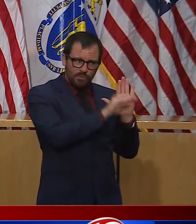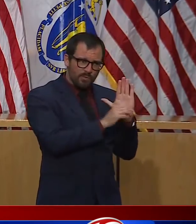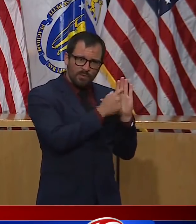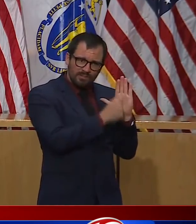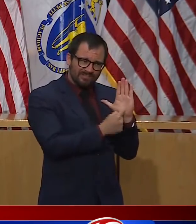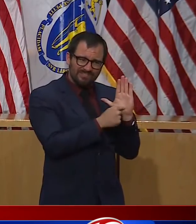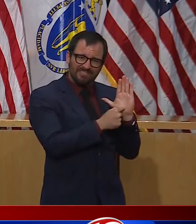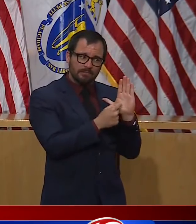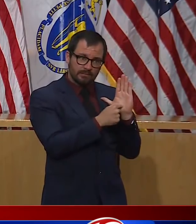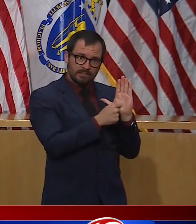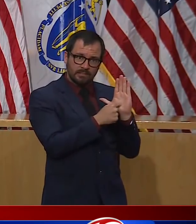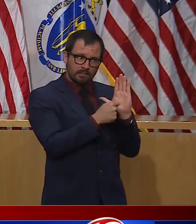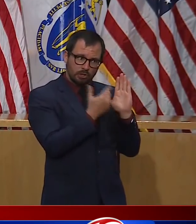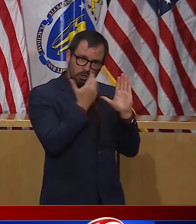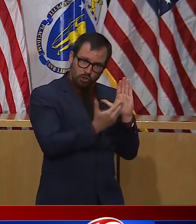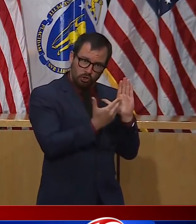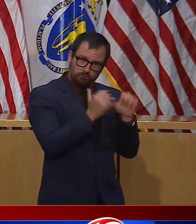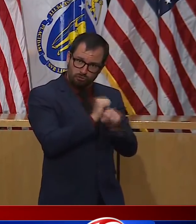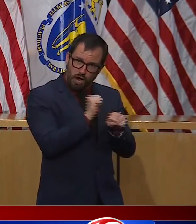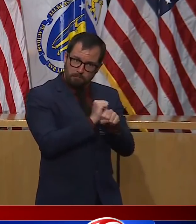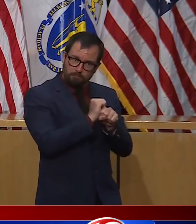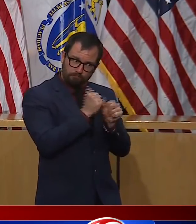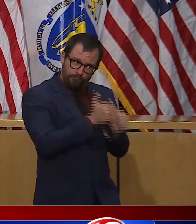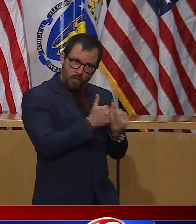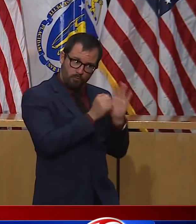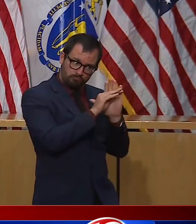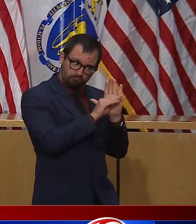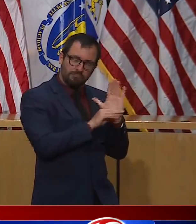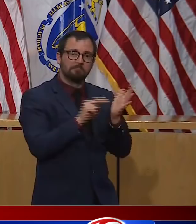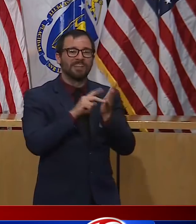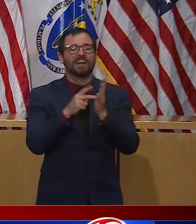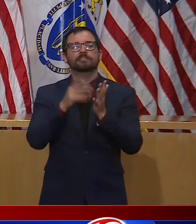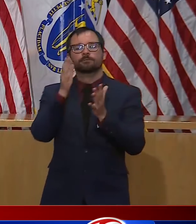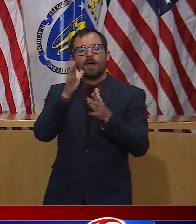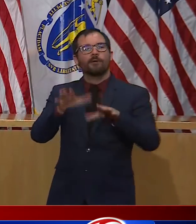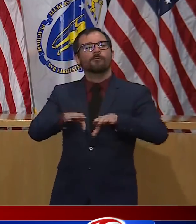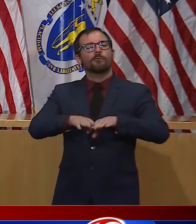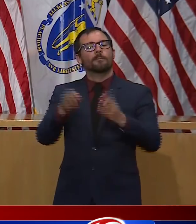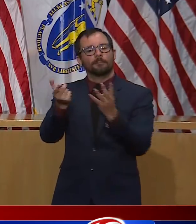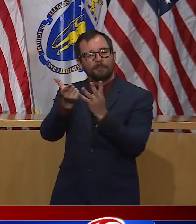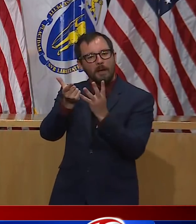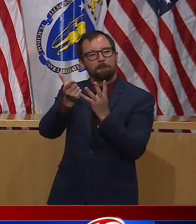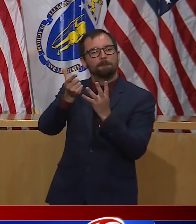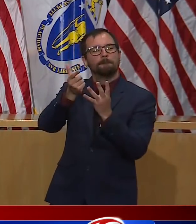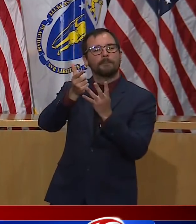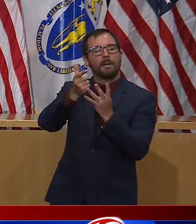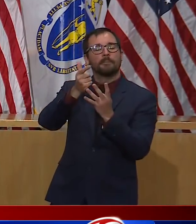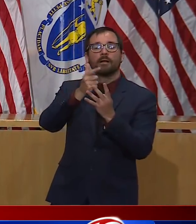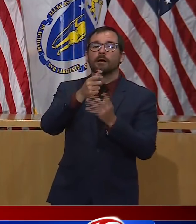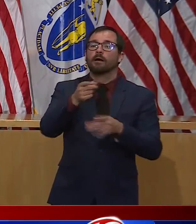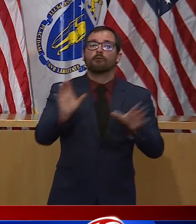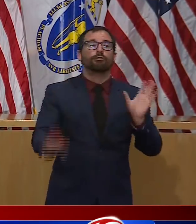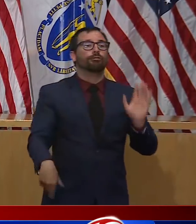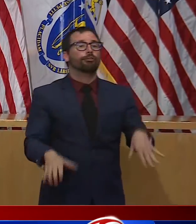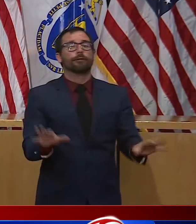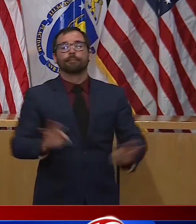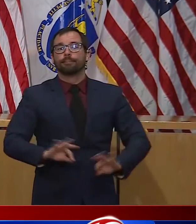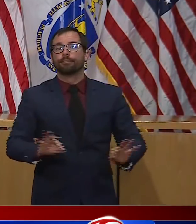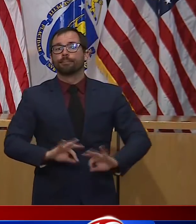State and local governments will continue to step up testing capabilities alongside our community tracing program.